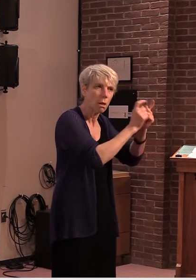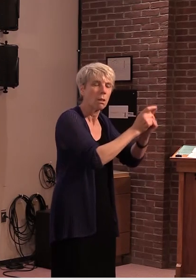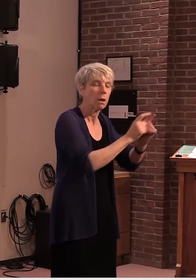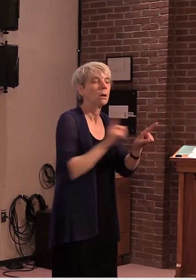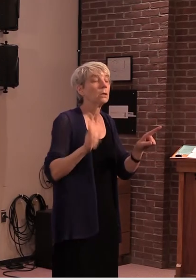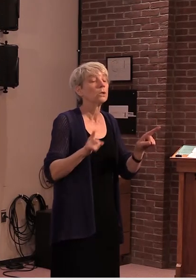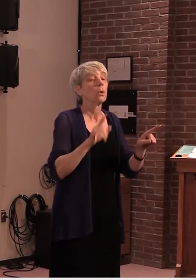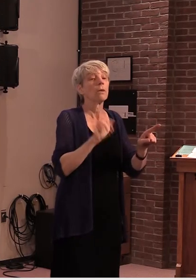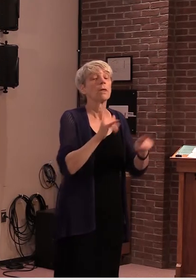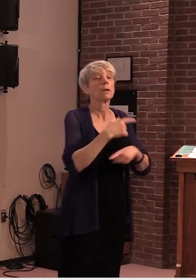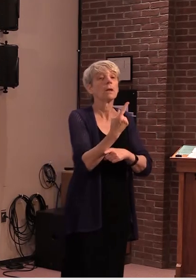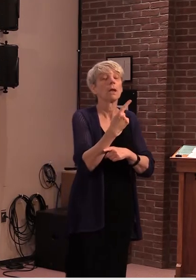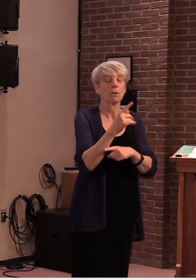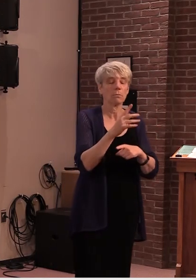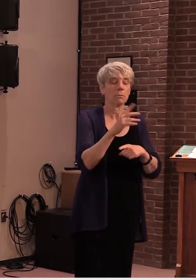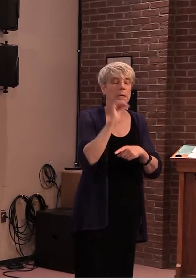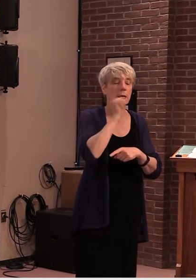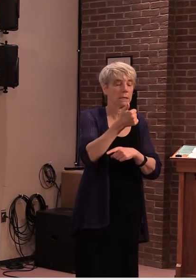day of 8-5 for